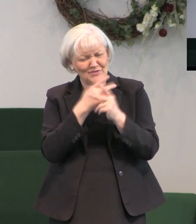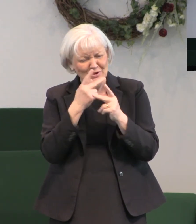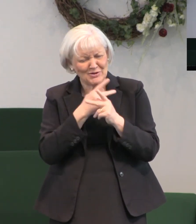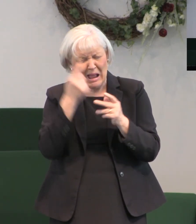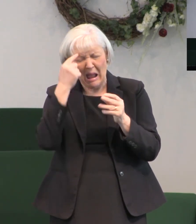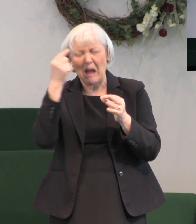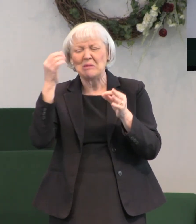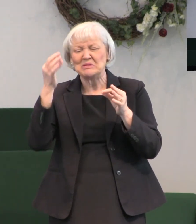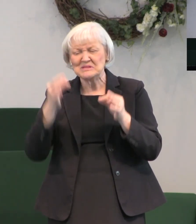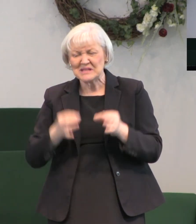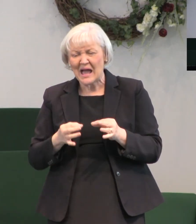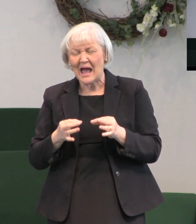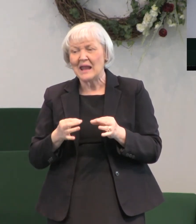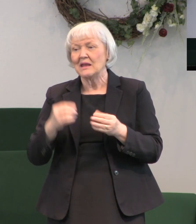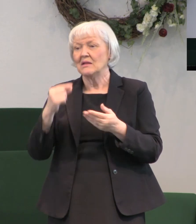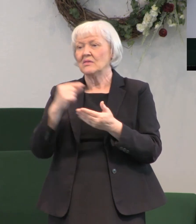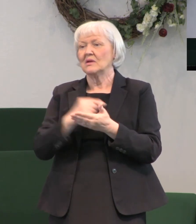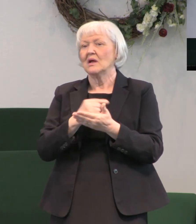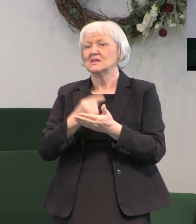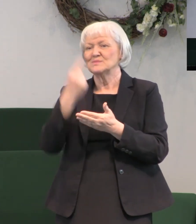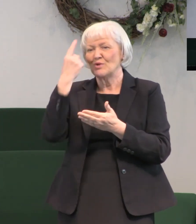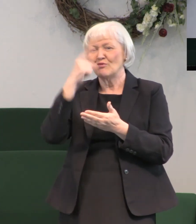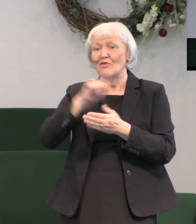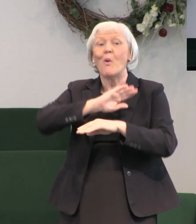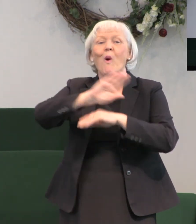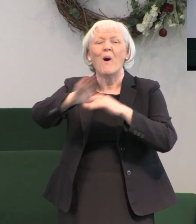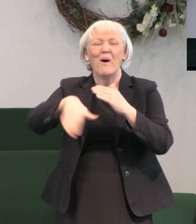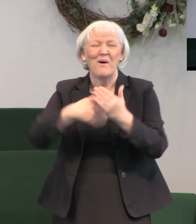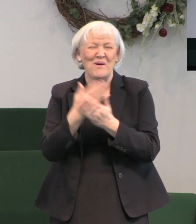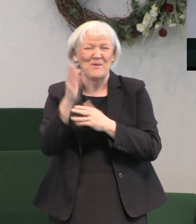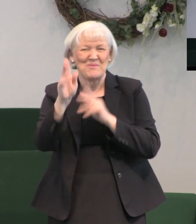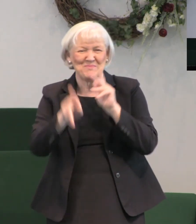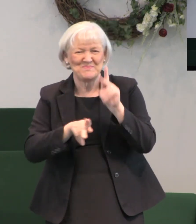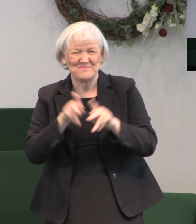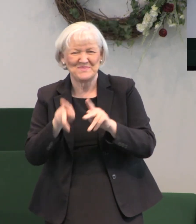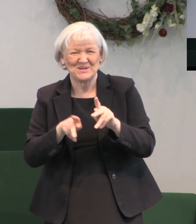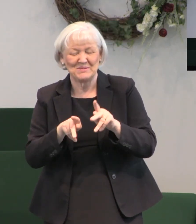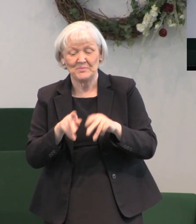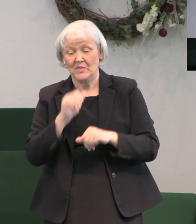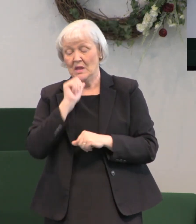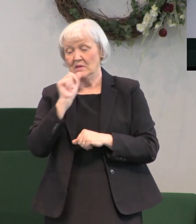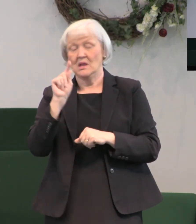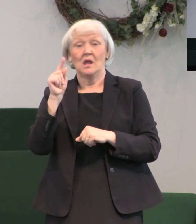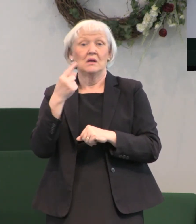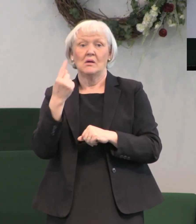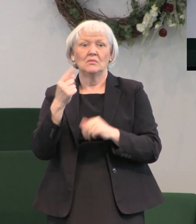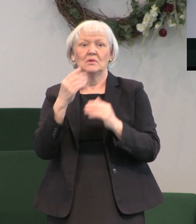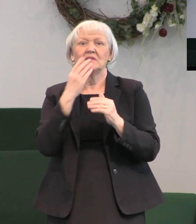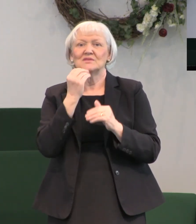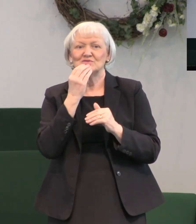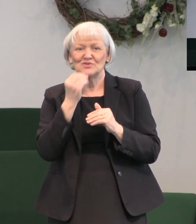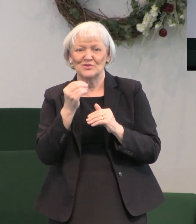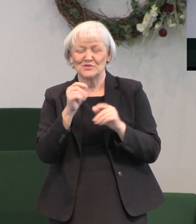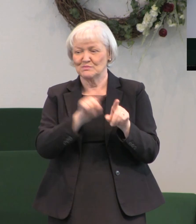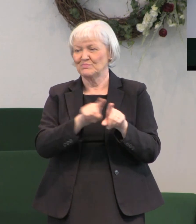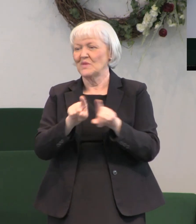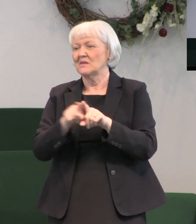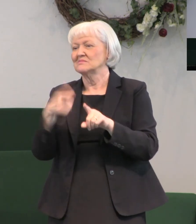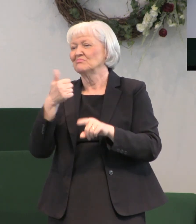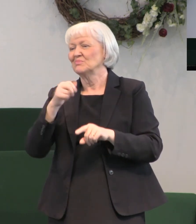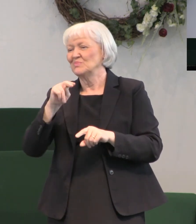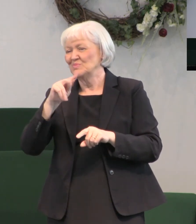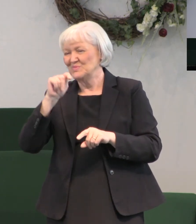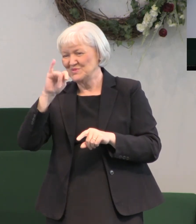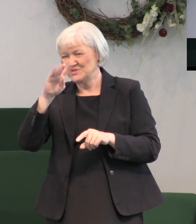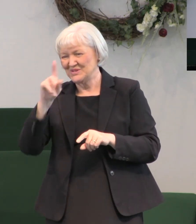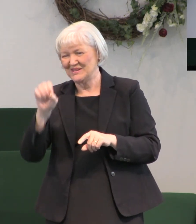that the gospel was for all people and that it wasn't just for the Jews that Gentiles could be saved